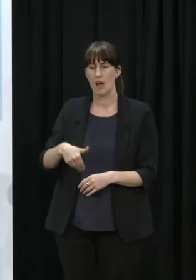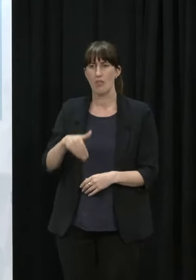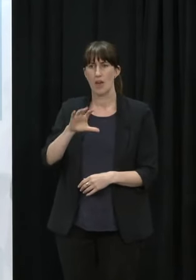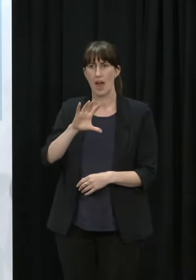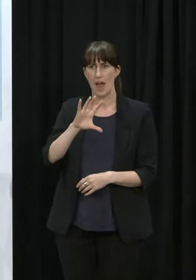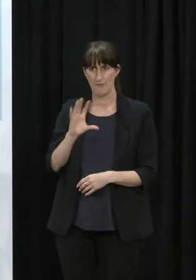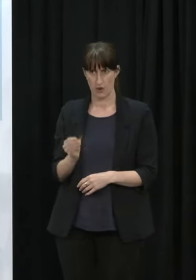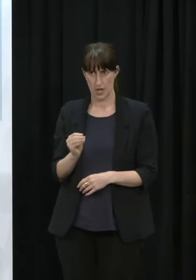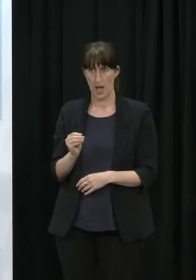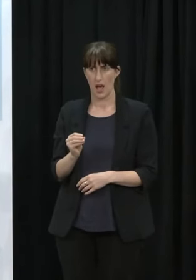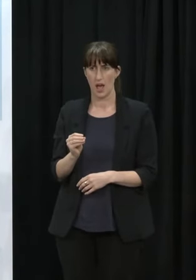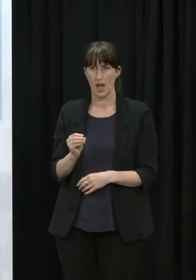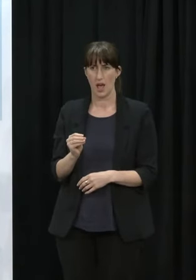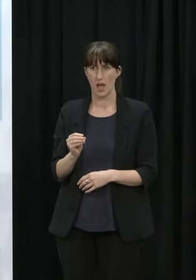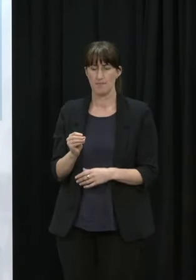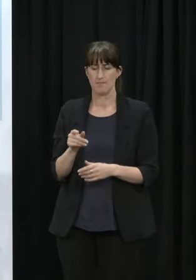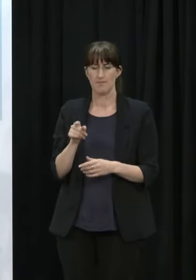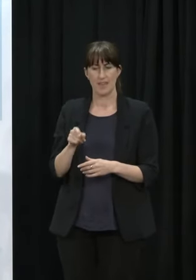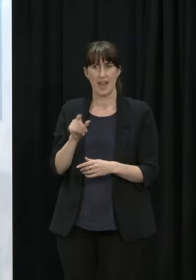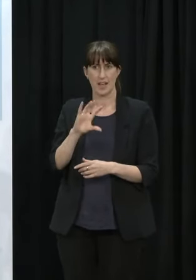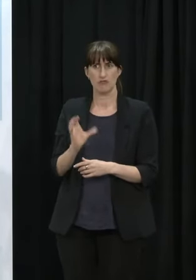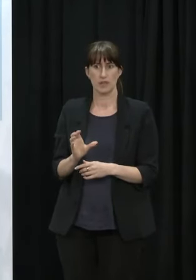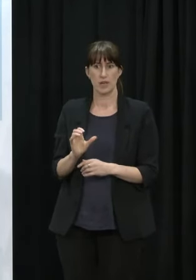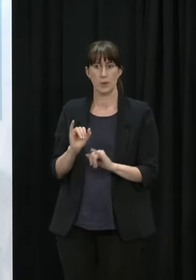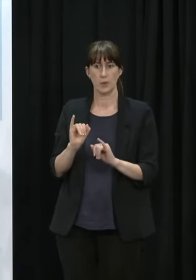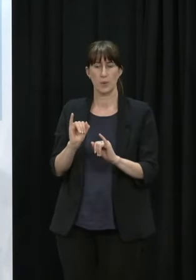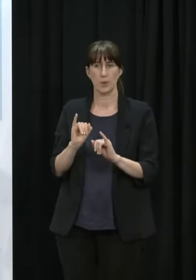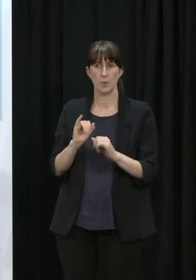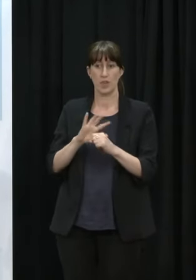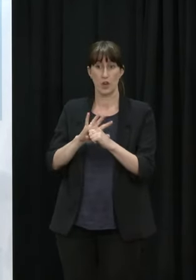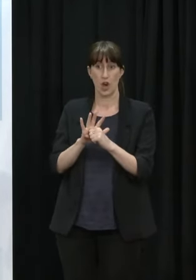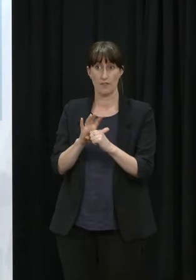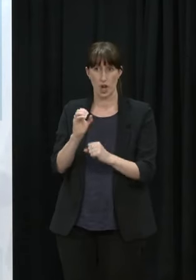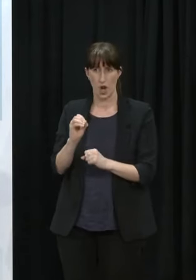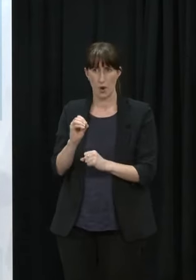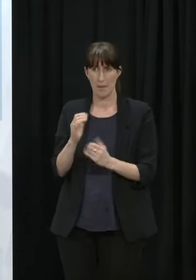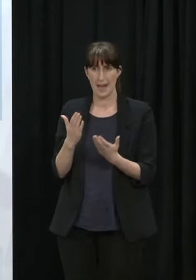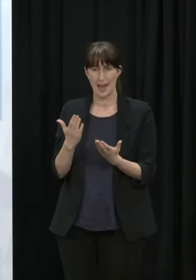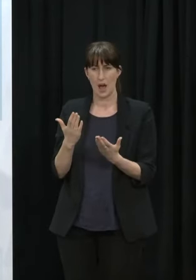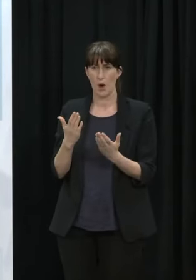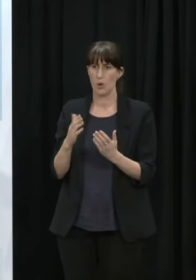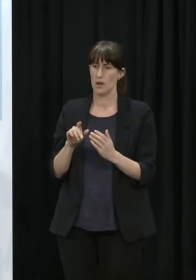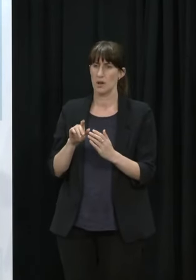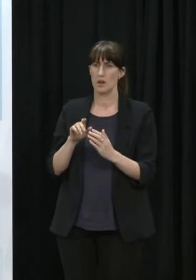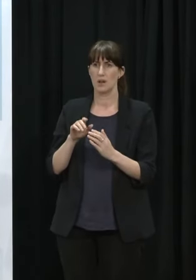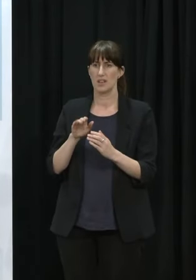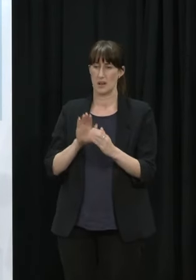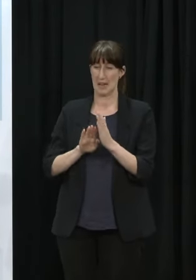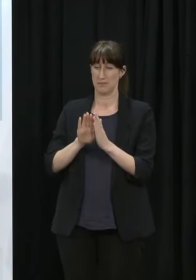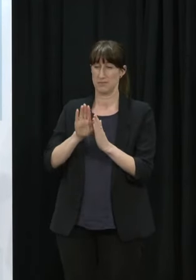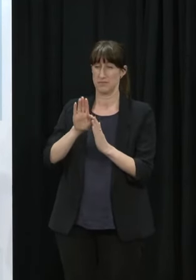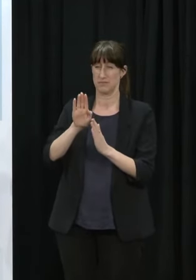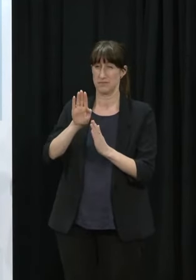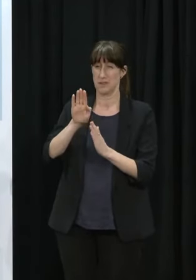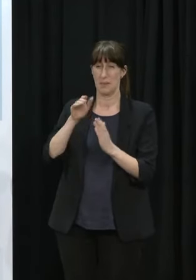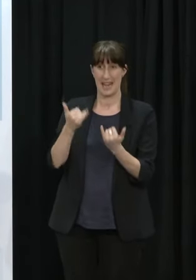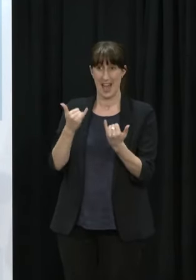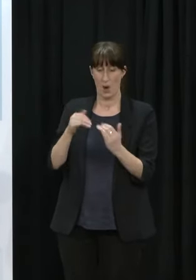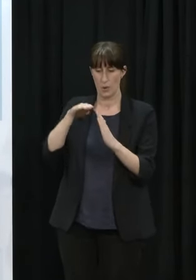turn the corner flattening and falling now what do you make of that is it possible that Omicron spreads